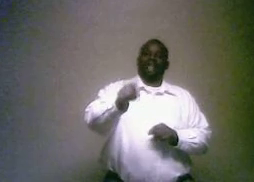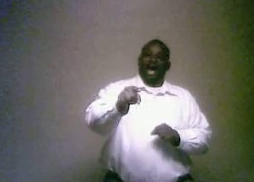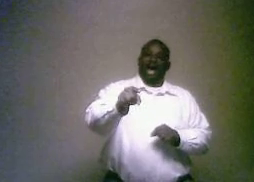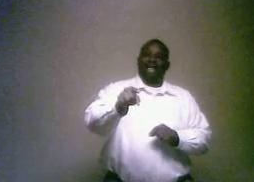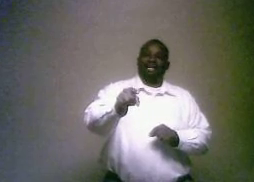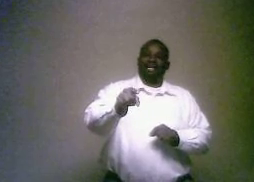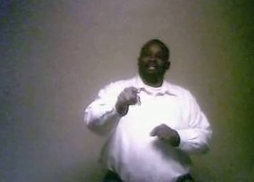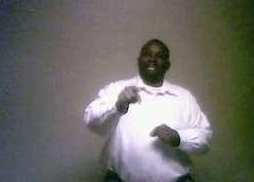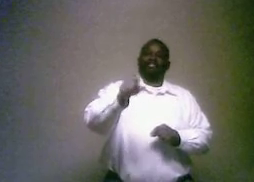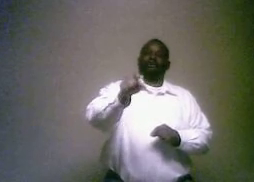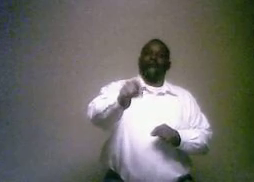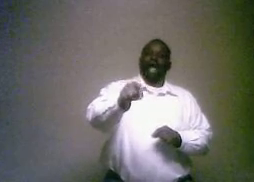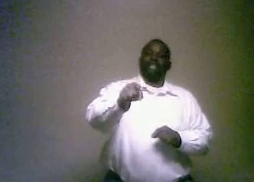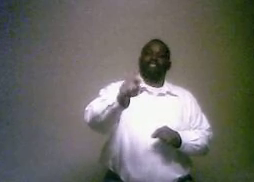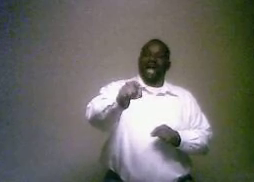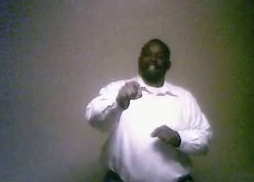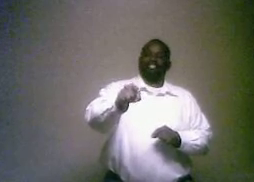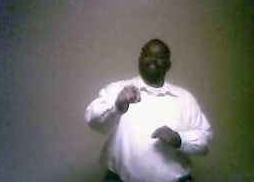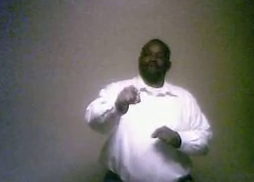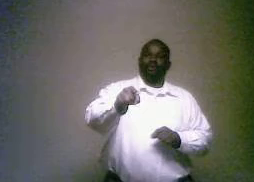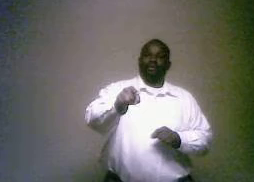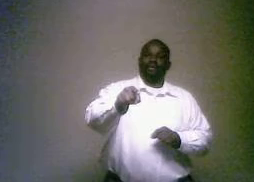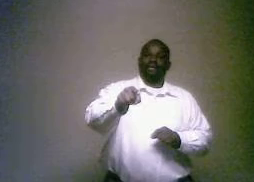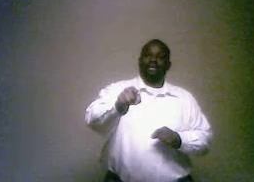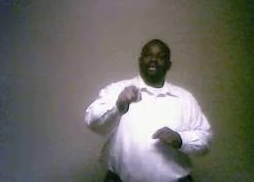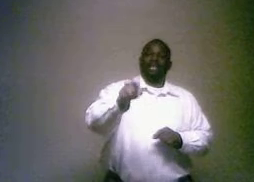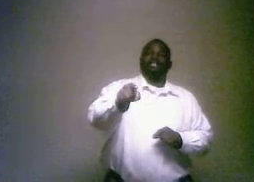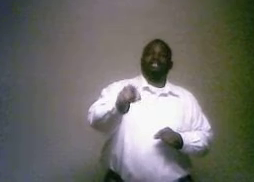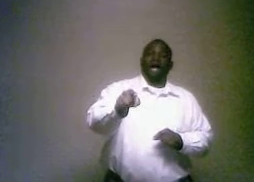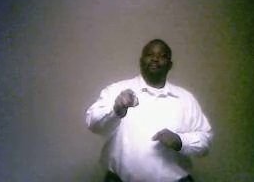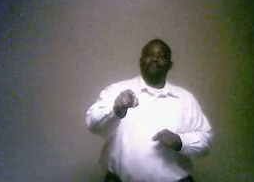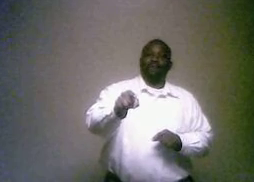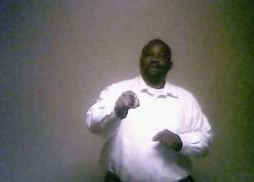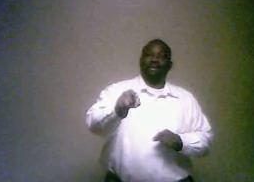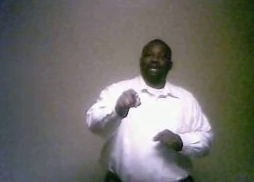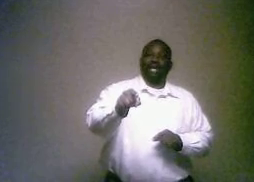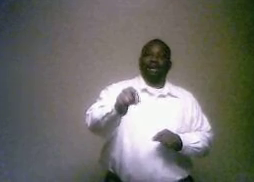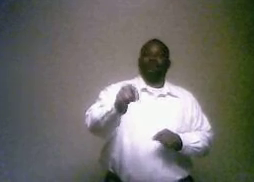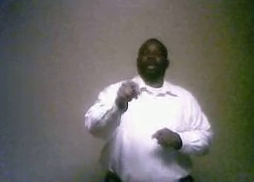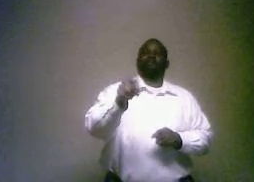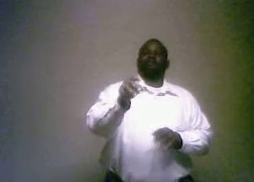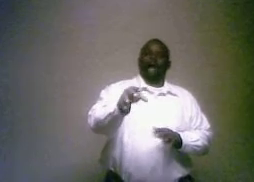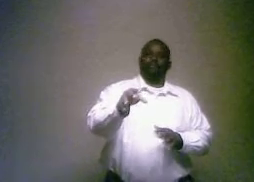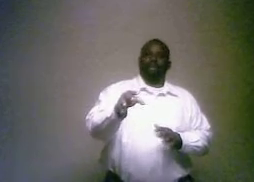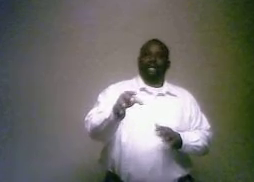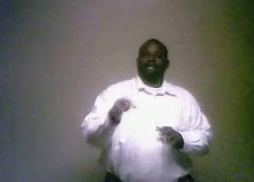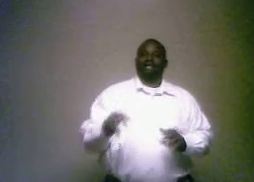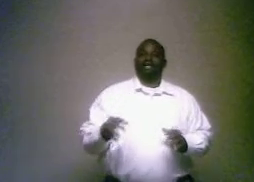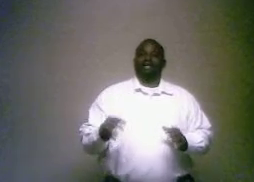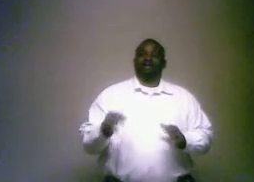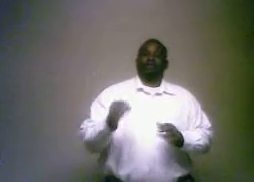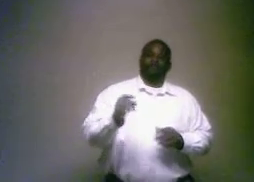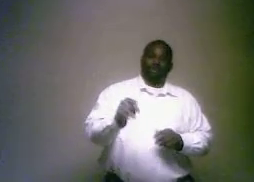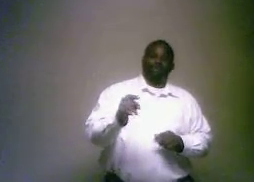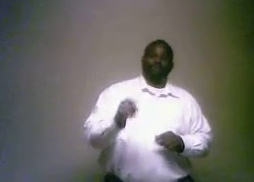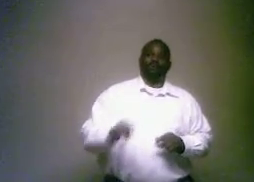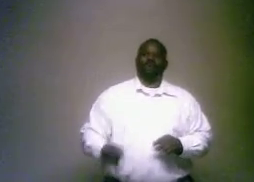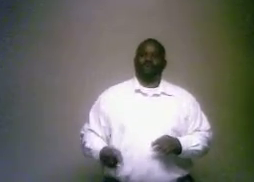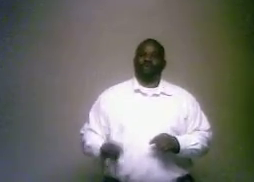lie that Sherrod Johnson told, listen up. And if you have a problem with it, 2-2-1-2